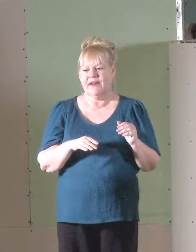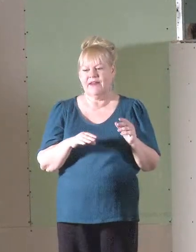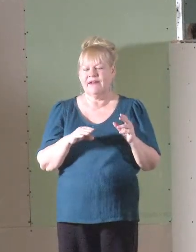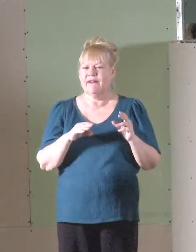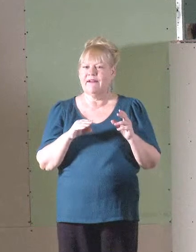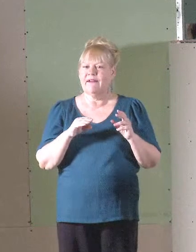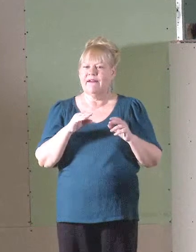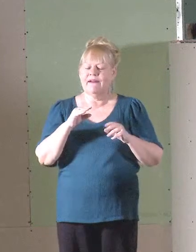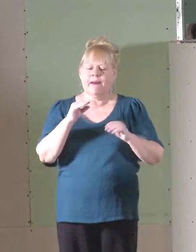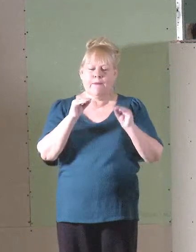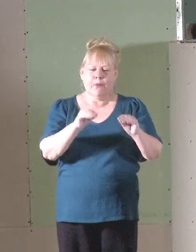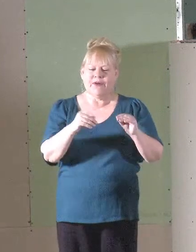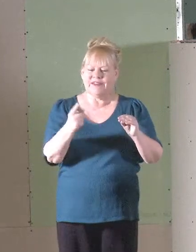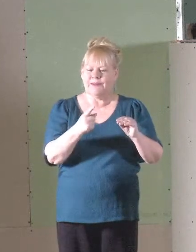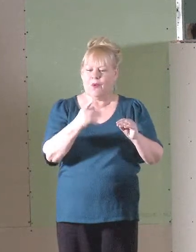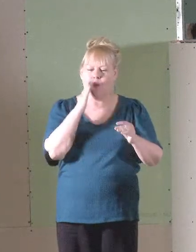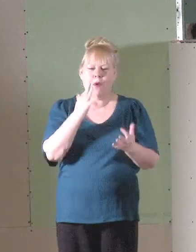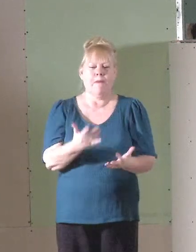be burned up on the last day?